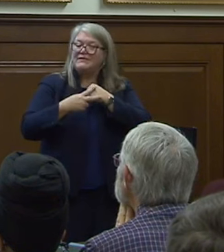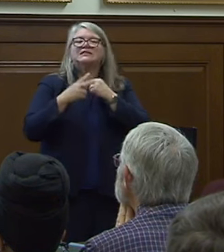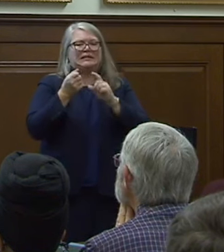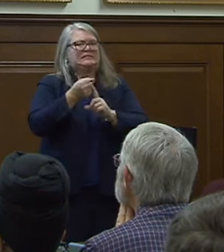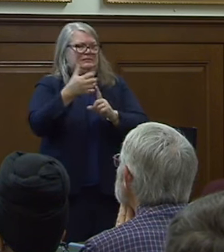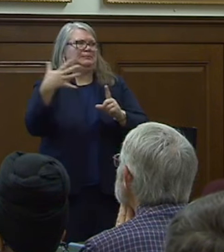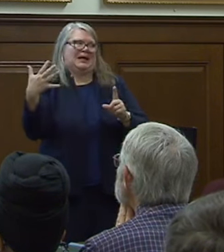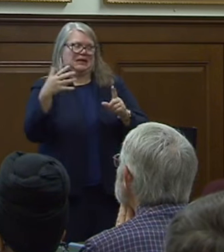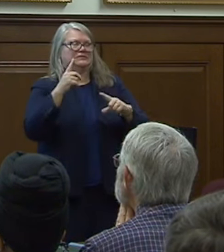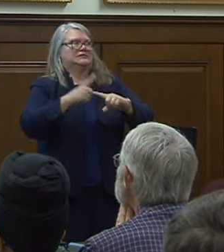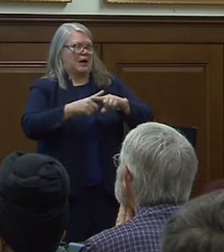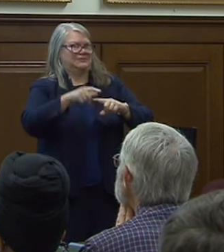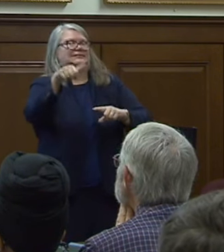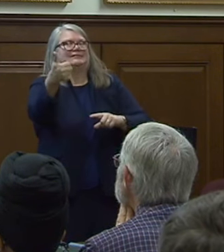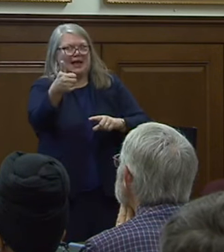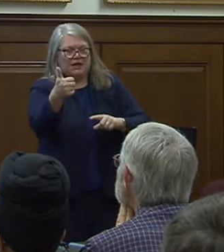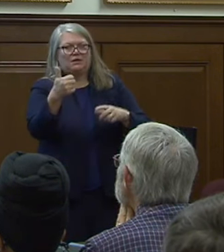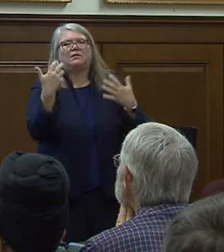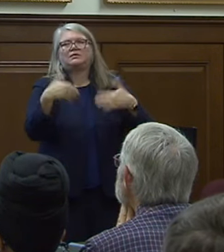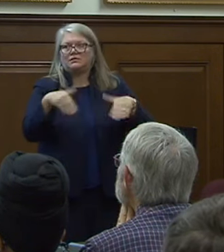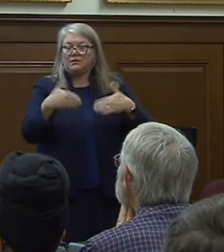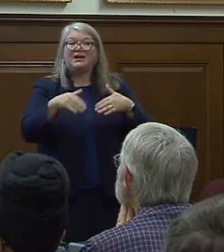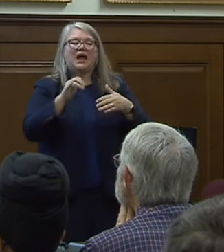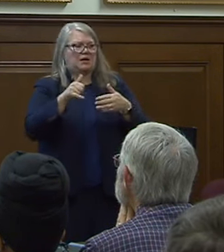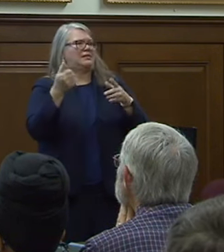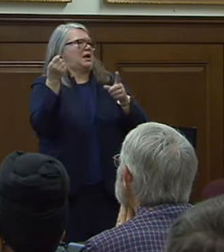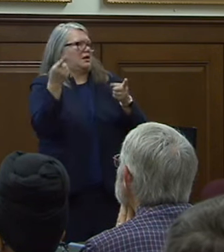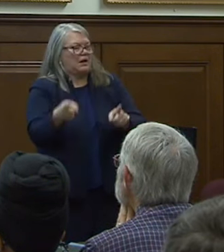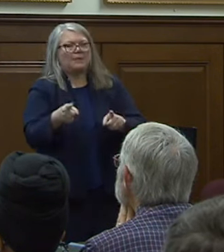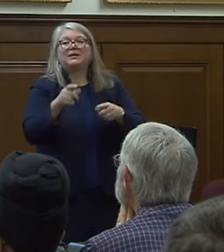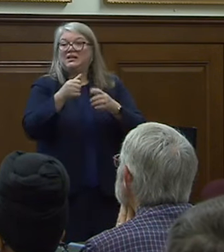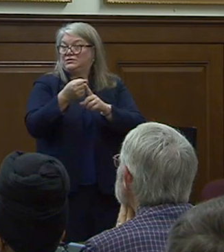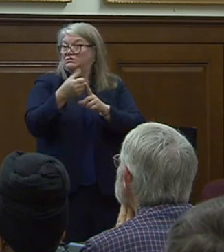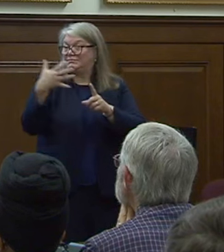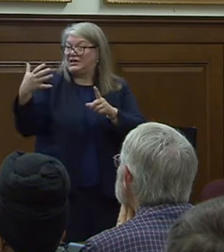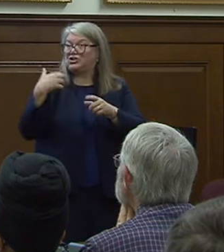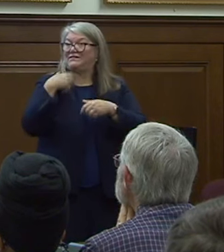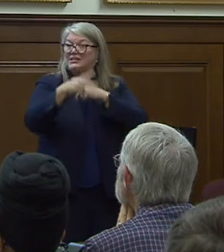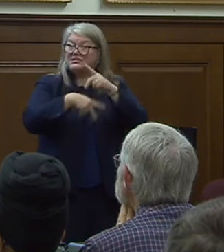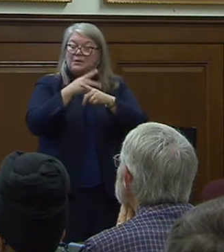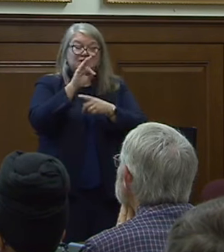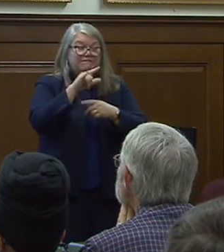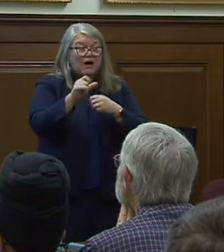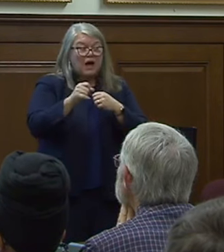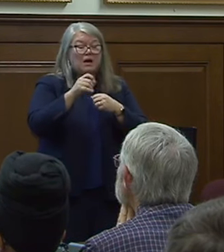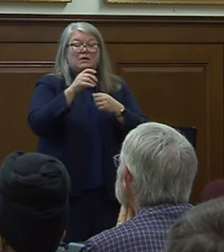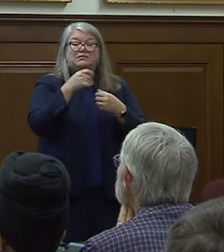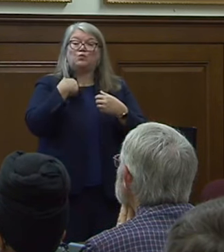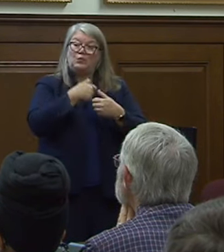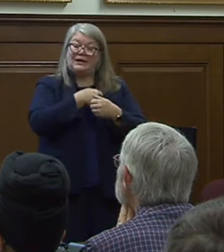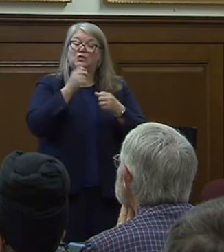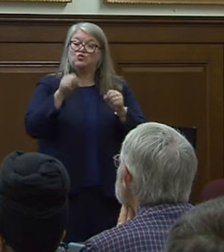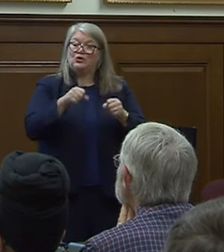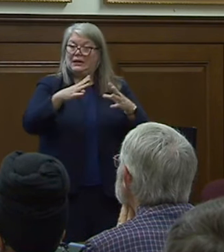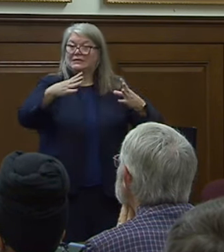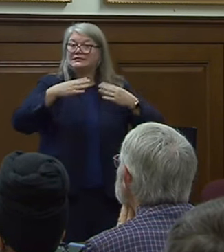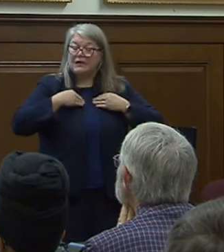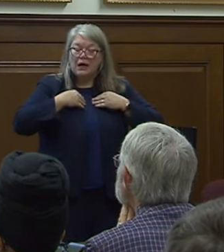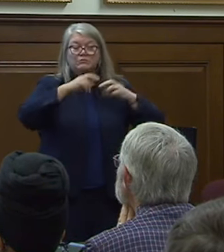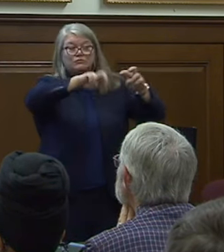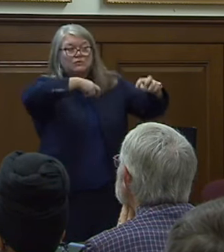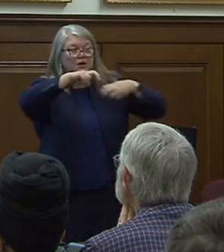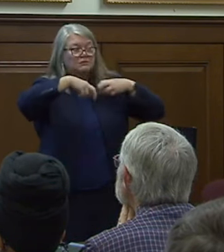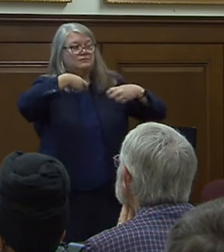expanded tenfold and as a result of this expansion of the types of file formats that the archives would expect to